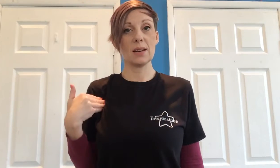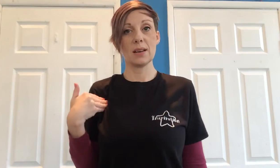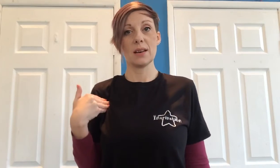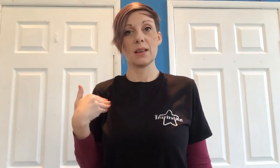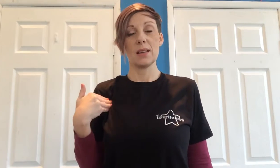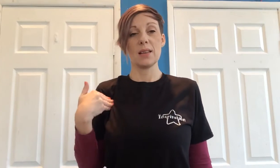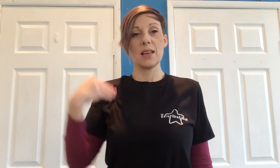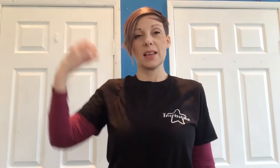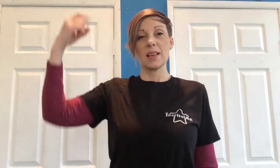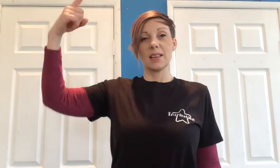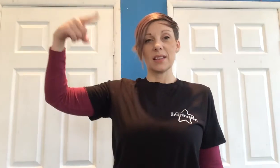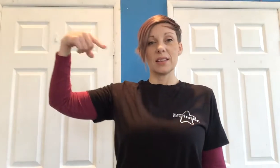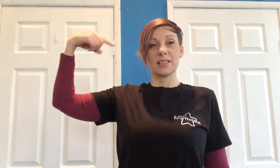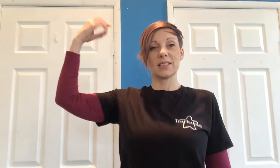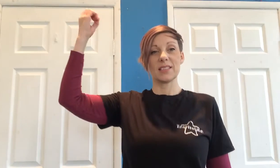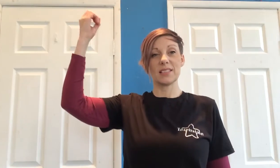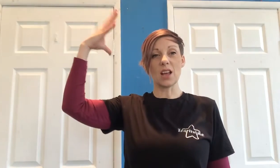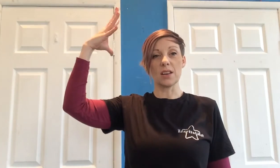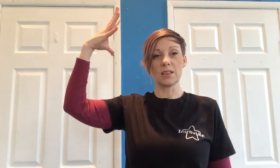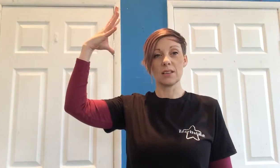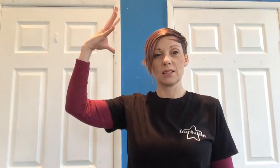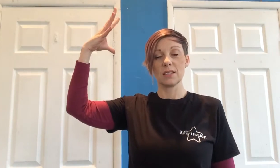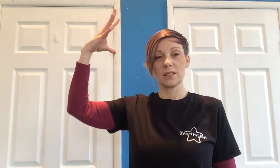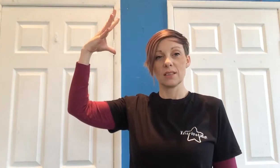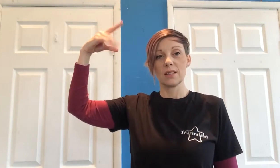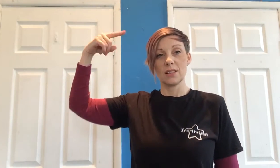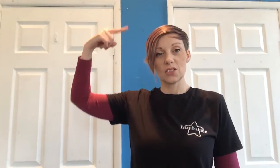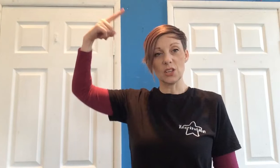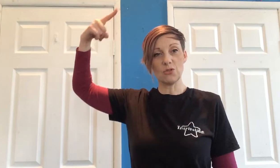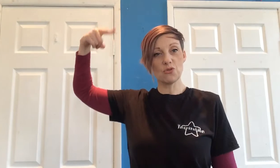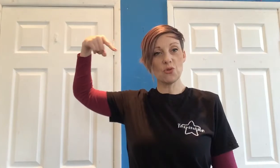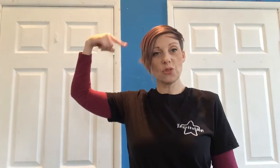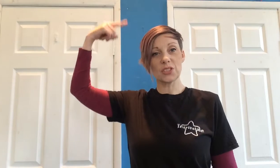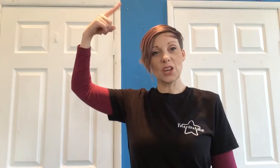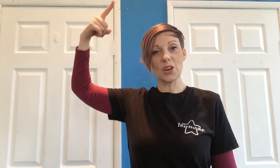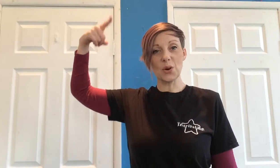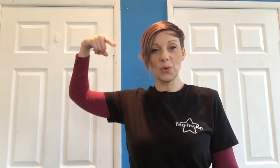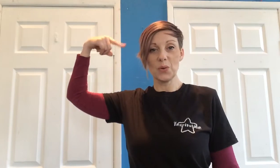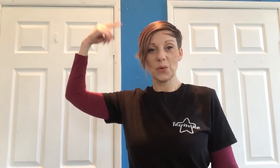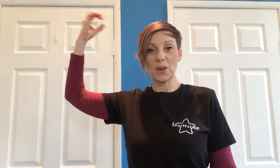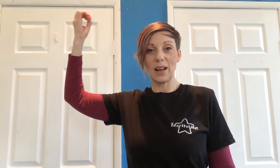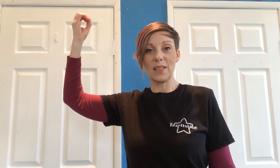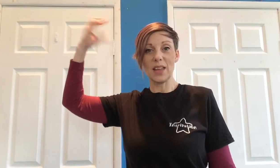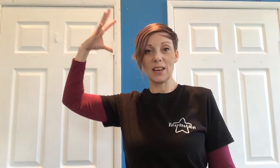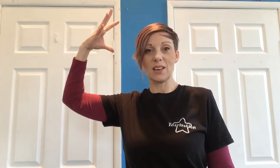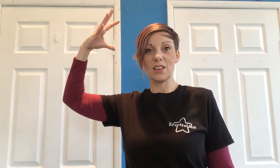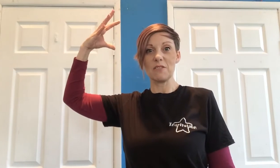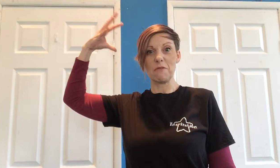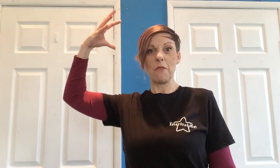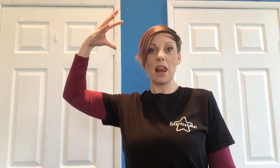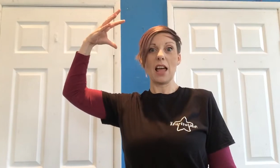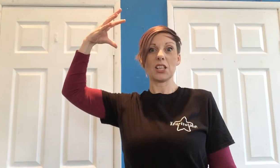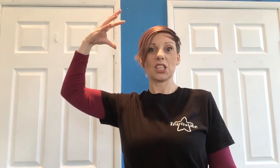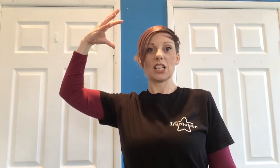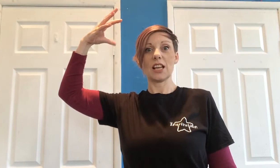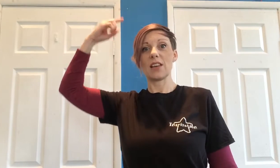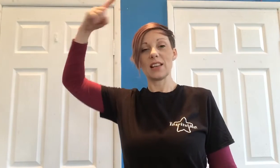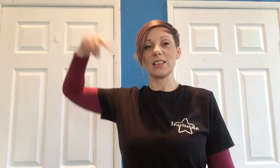Sun so you draw the circle and then flash like that